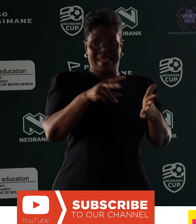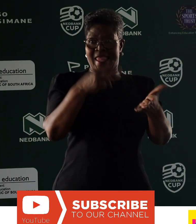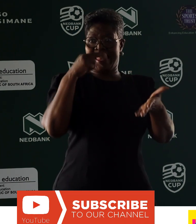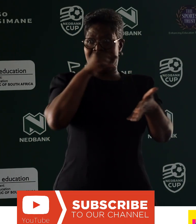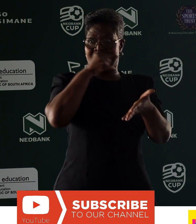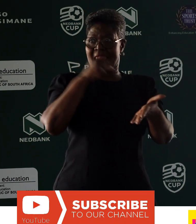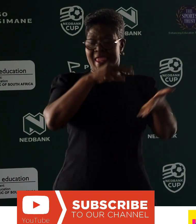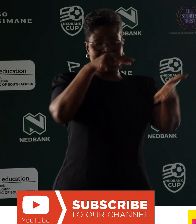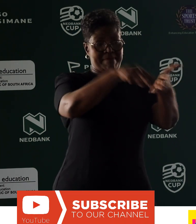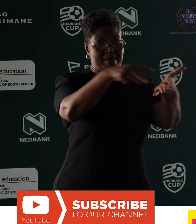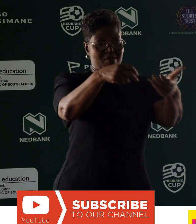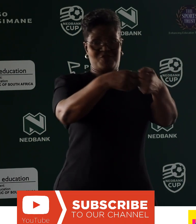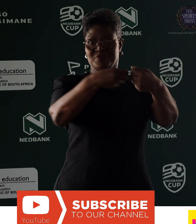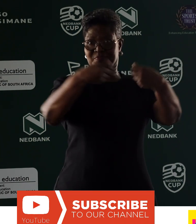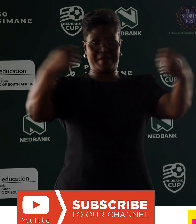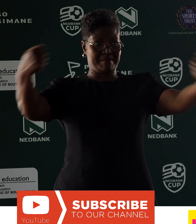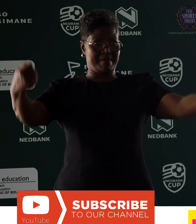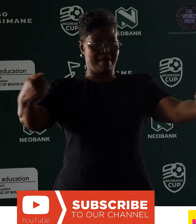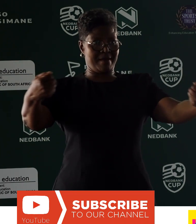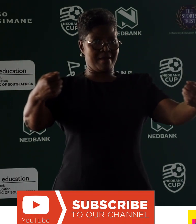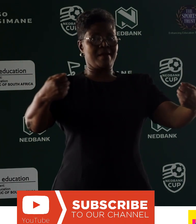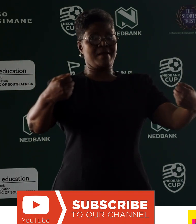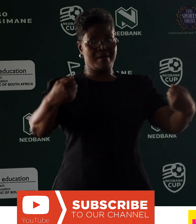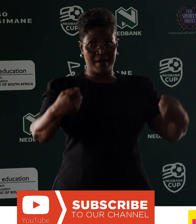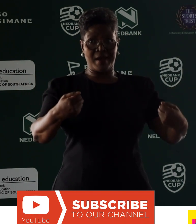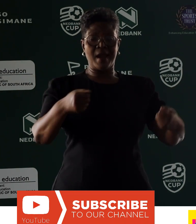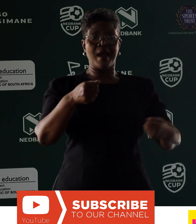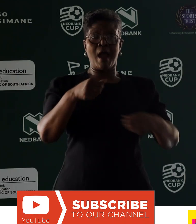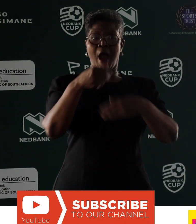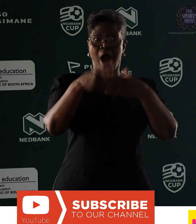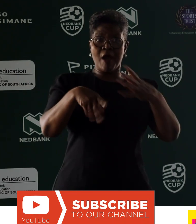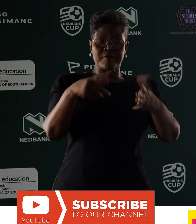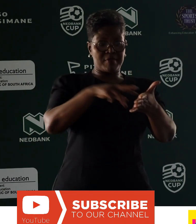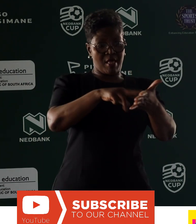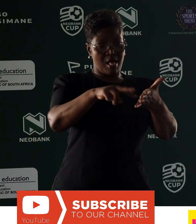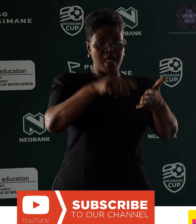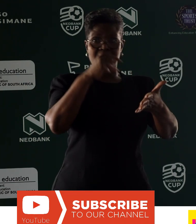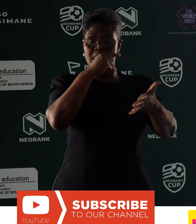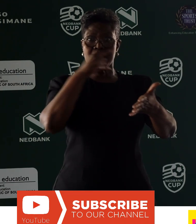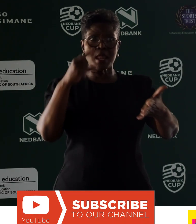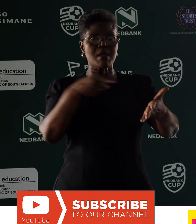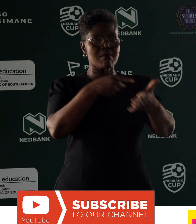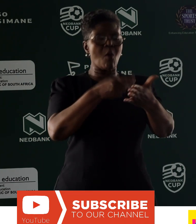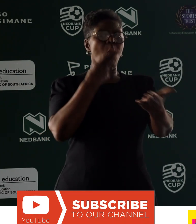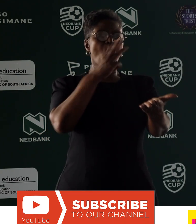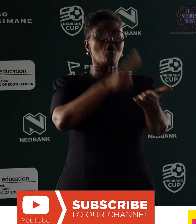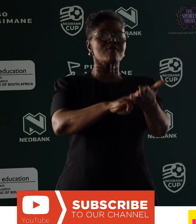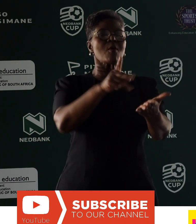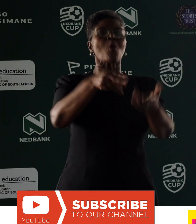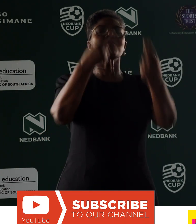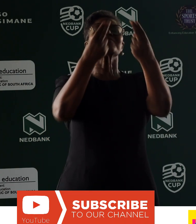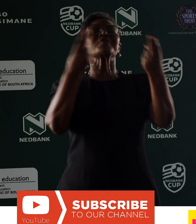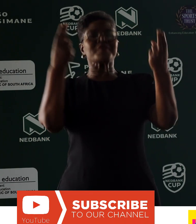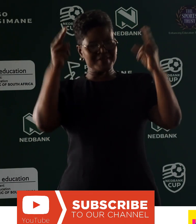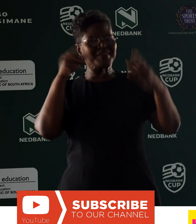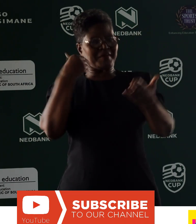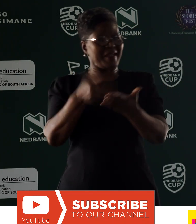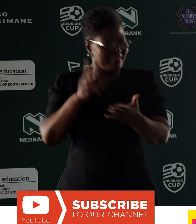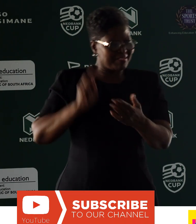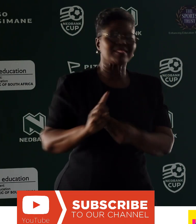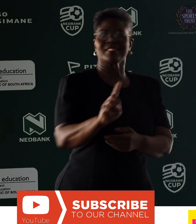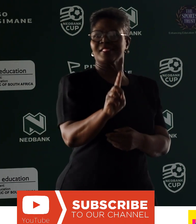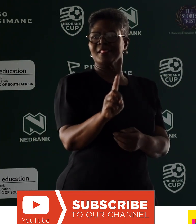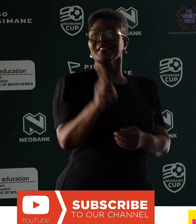Especially when their name is accompanied by an aesthetics, confirming their university entrance and subject passed